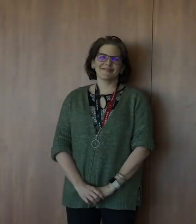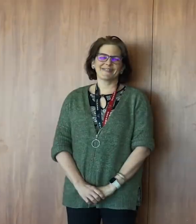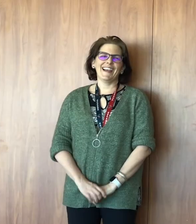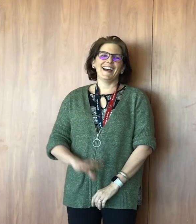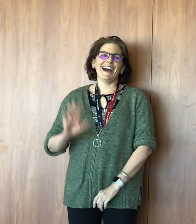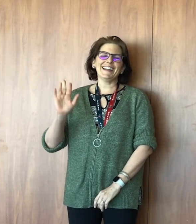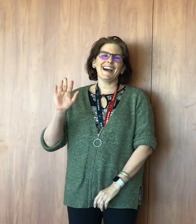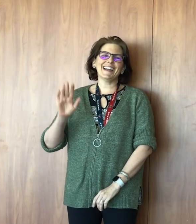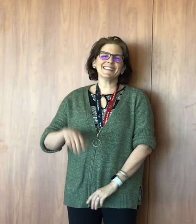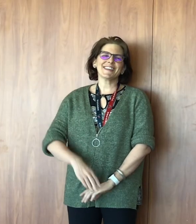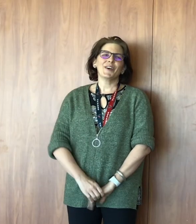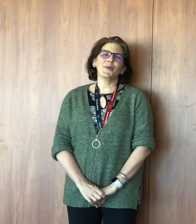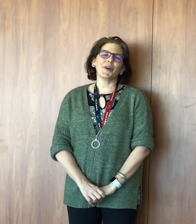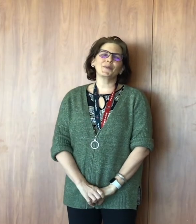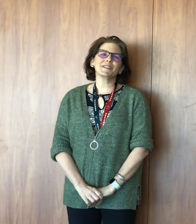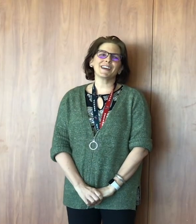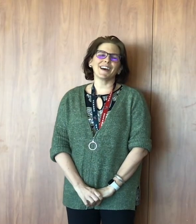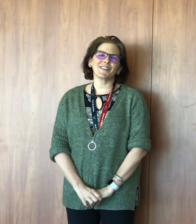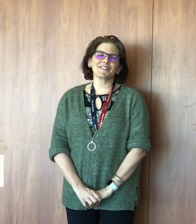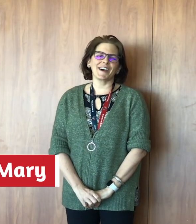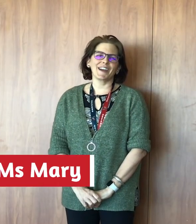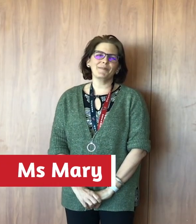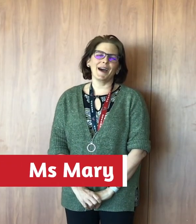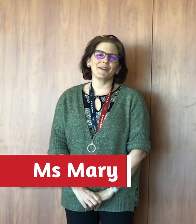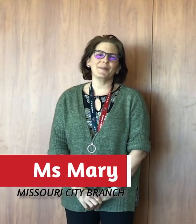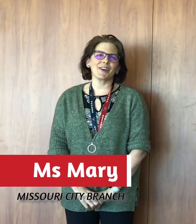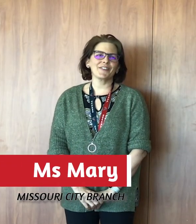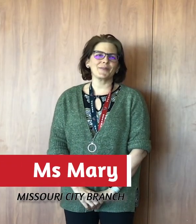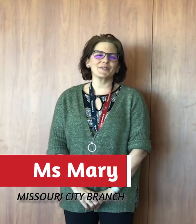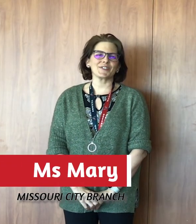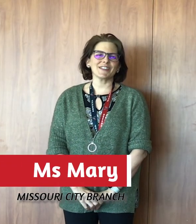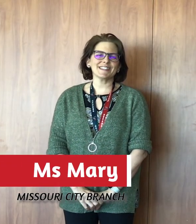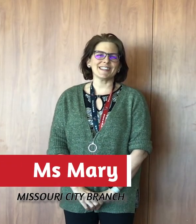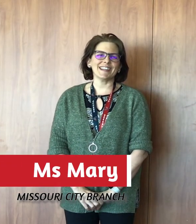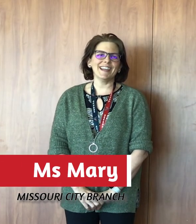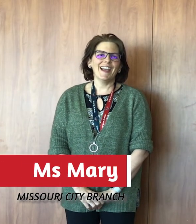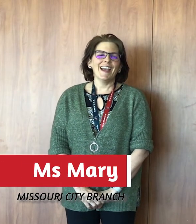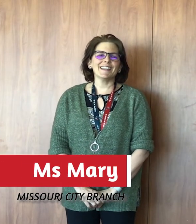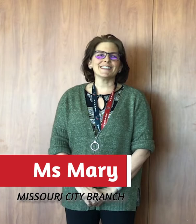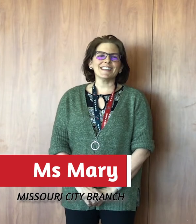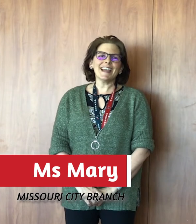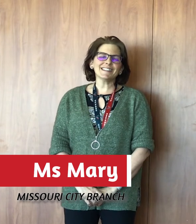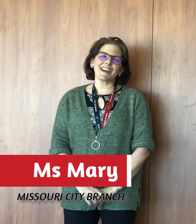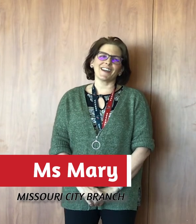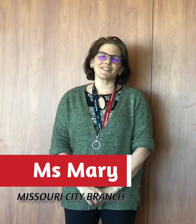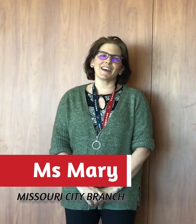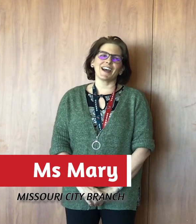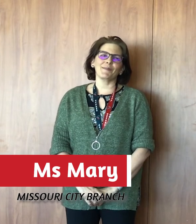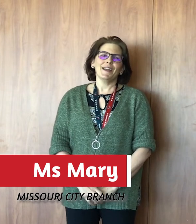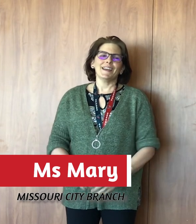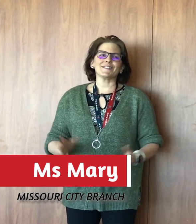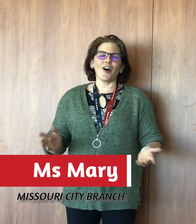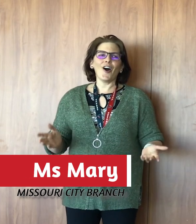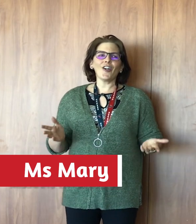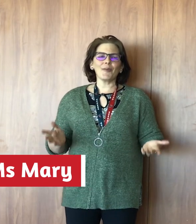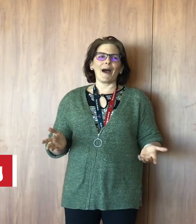Hi guys, welcome to toddler time. I'm Mary from Missouri City and today's toddler time is all about